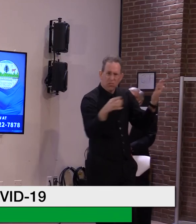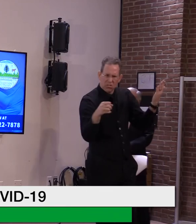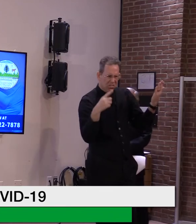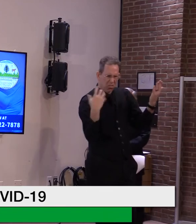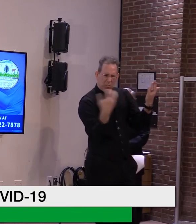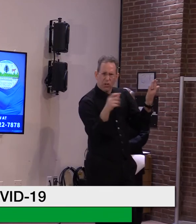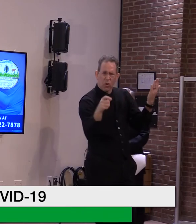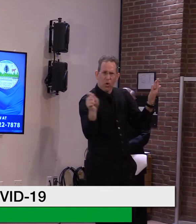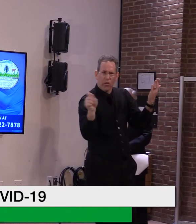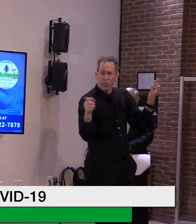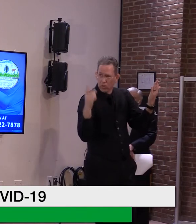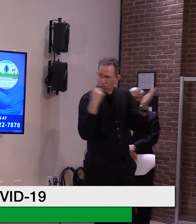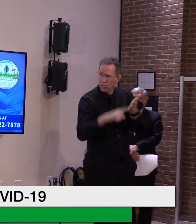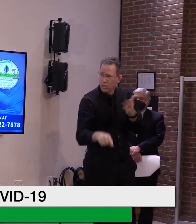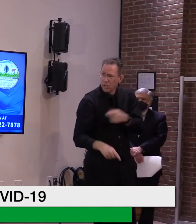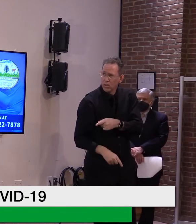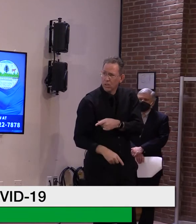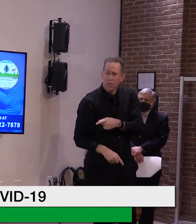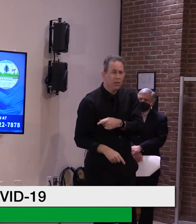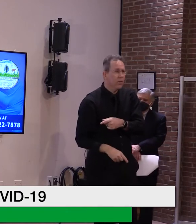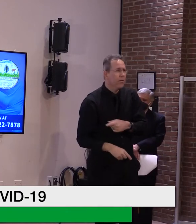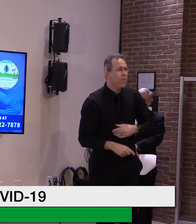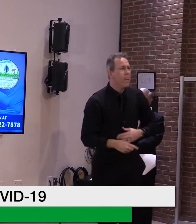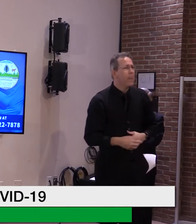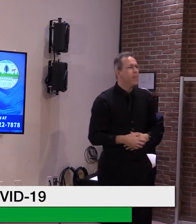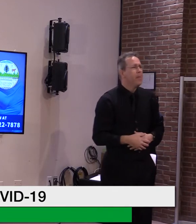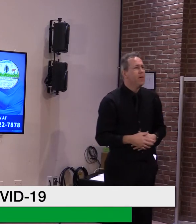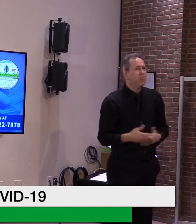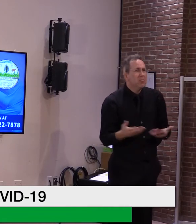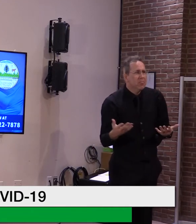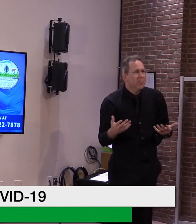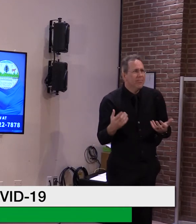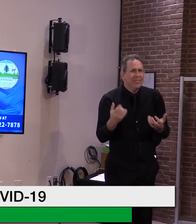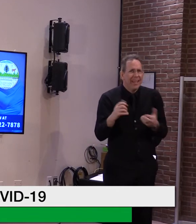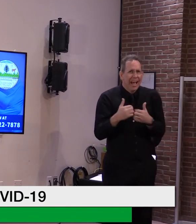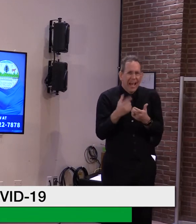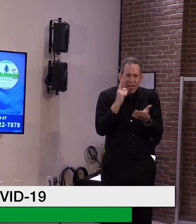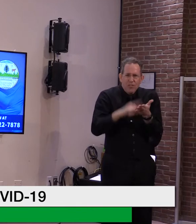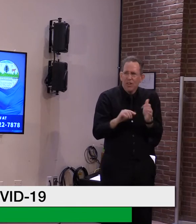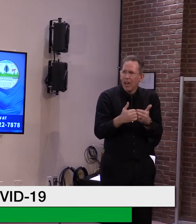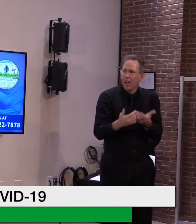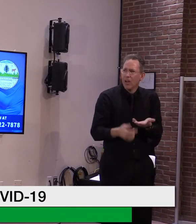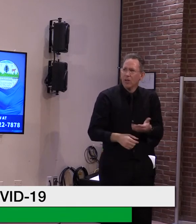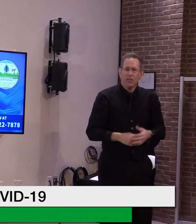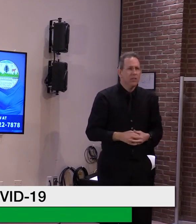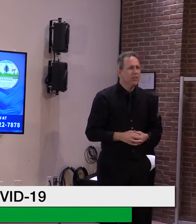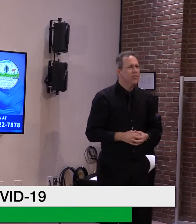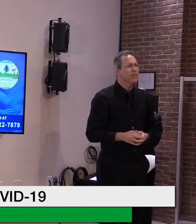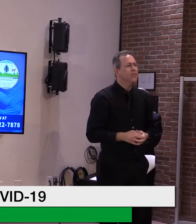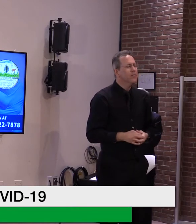Yeah. It's not as though we don't know. Yeah. Right. It's not as though we don't know.